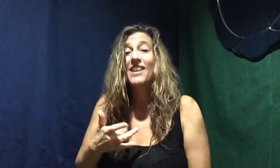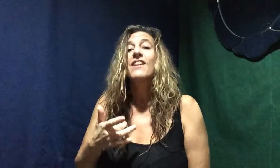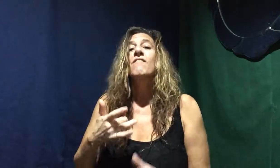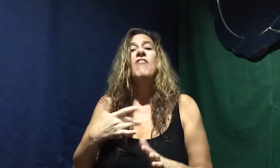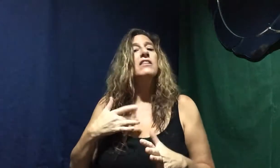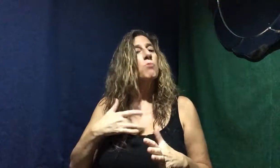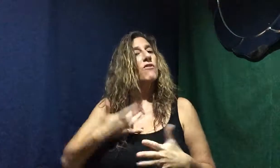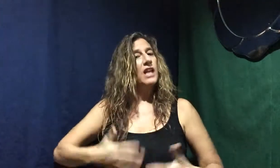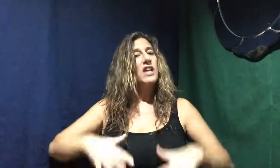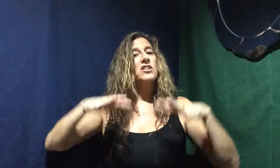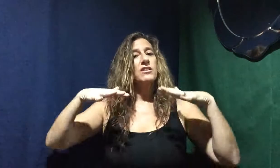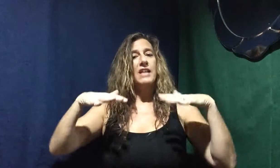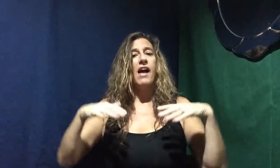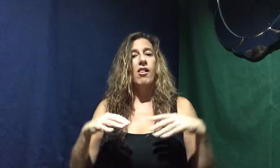That's more of an anxious style.